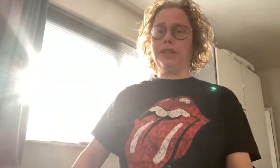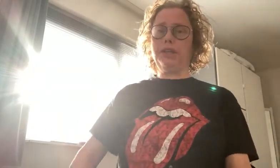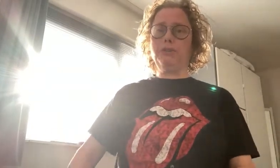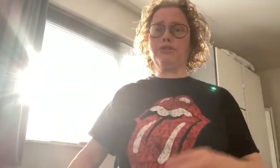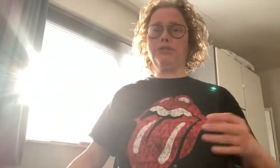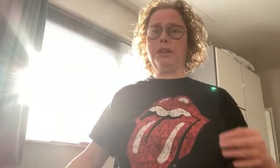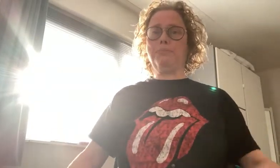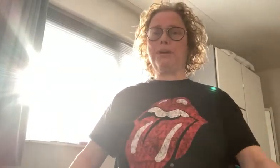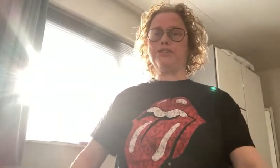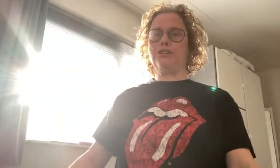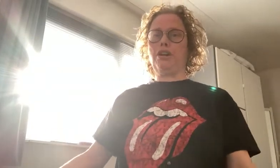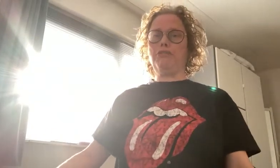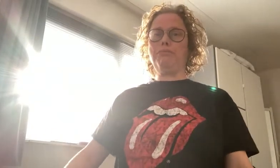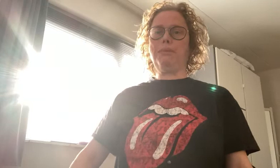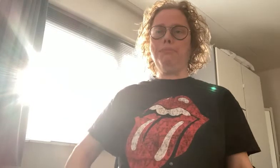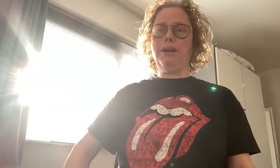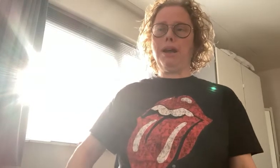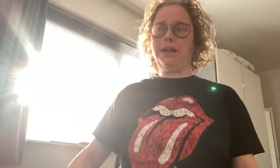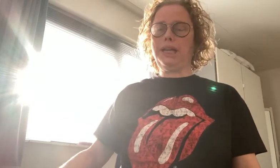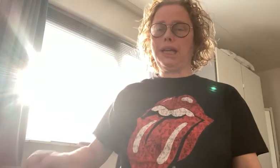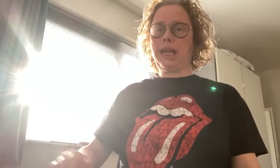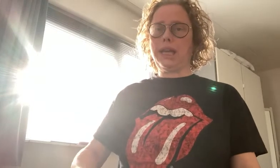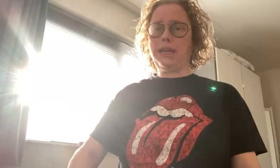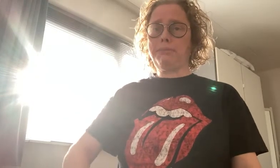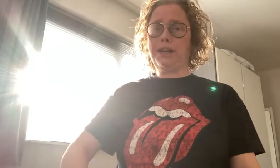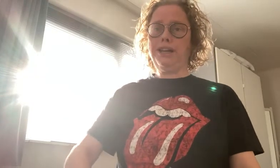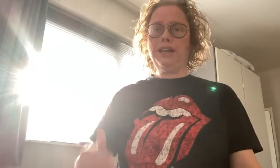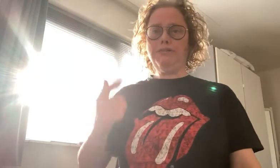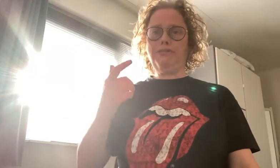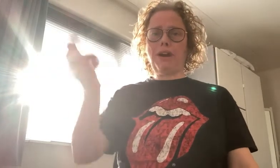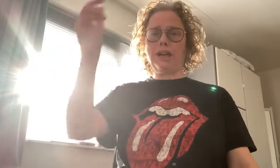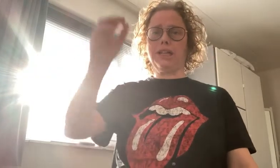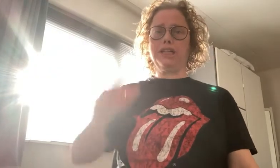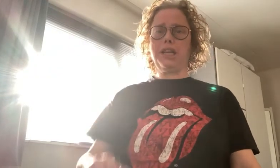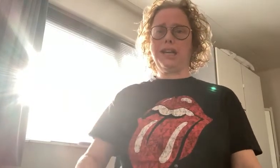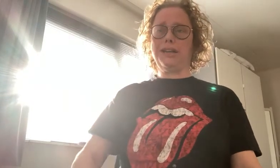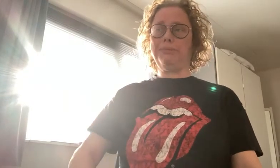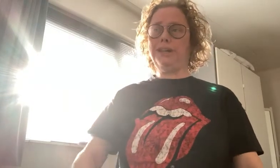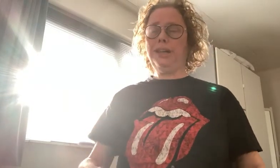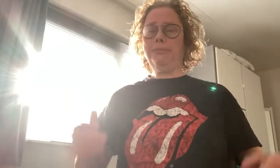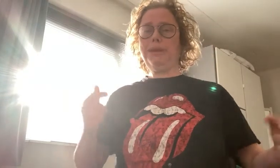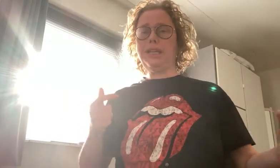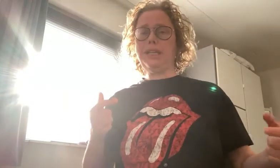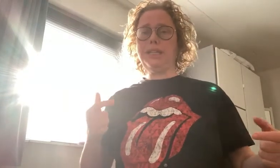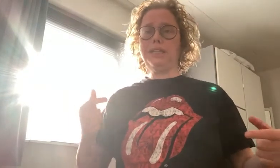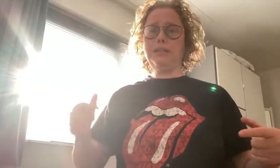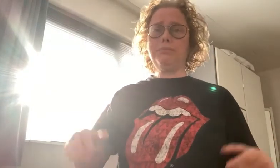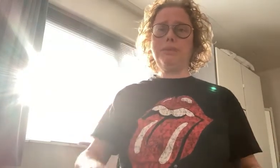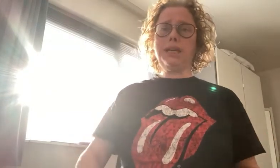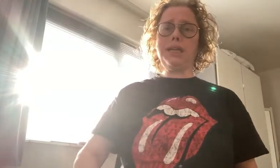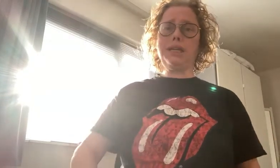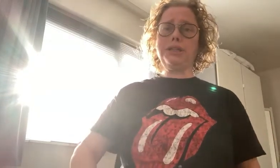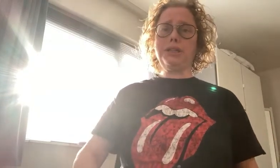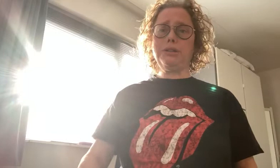you is the puzzle of my bloody game. In fucking's name. Pleased to meet you.